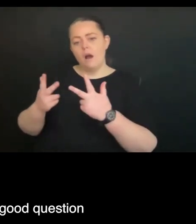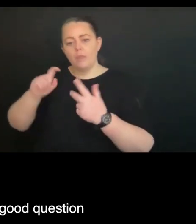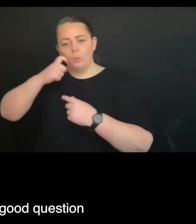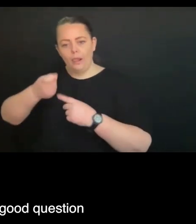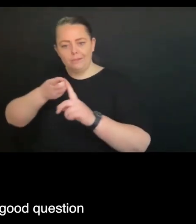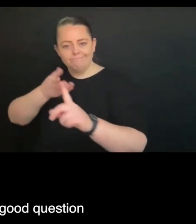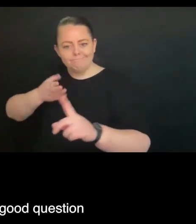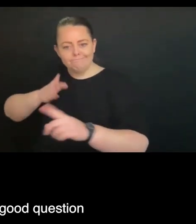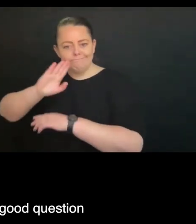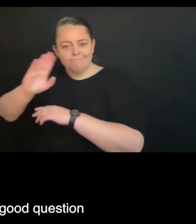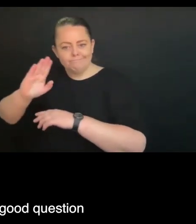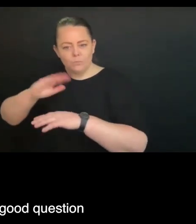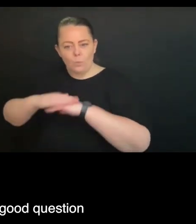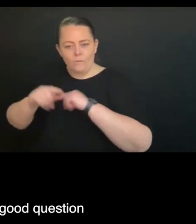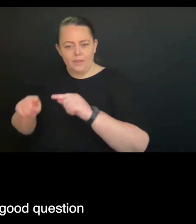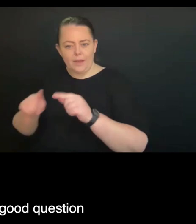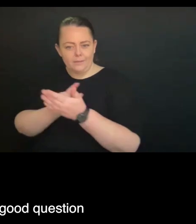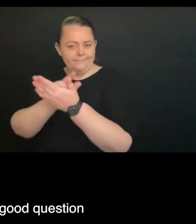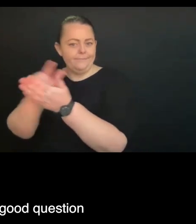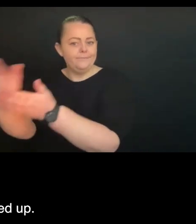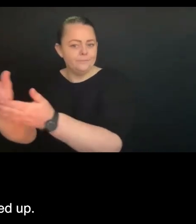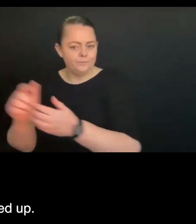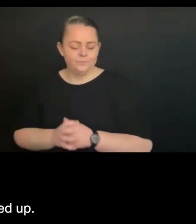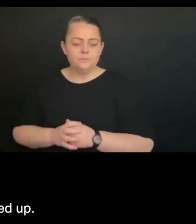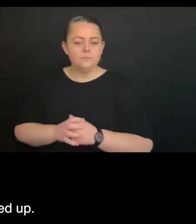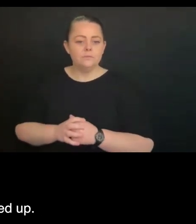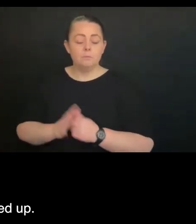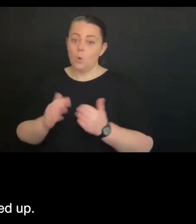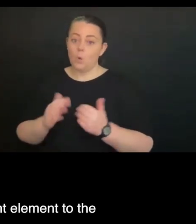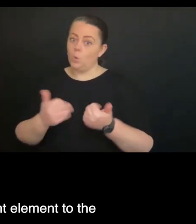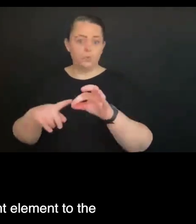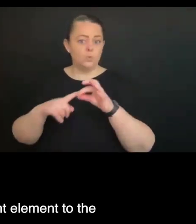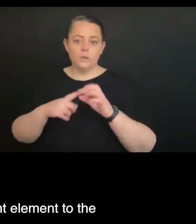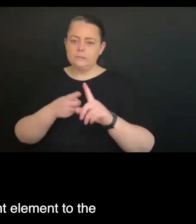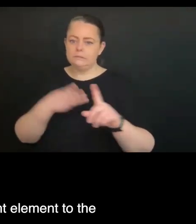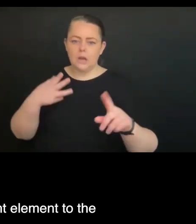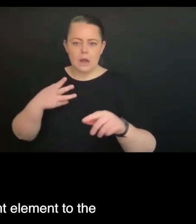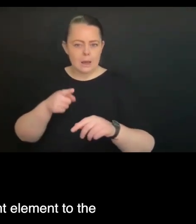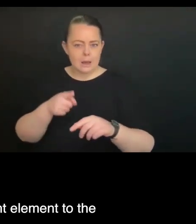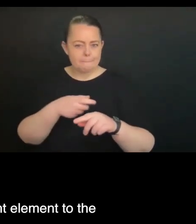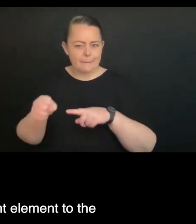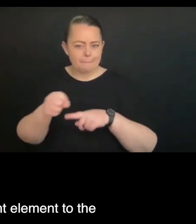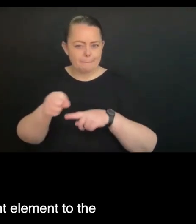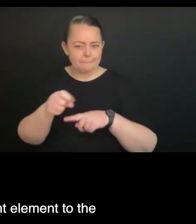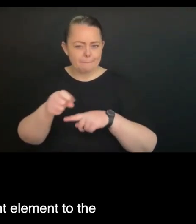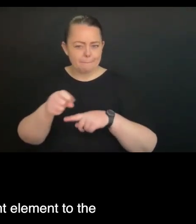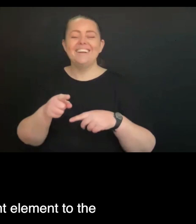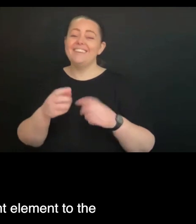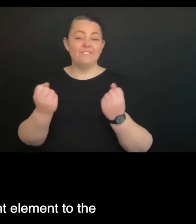So they will be, so it was a really good question and it's really well picked up. It is, there's no financial management